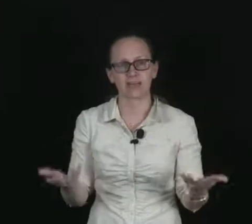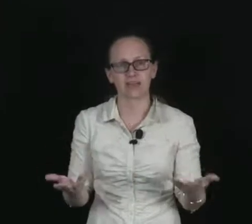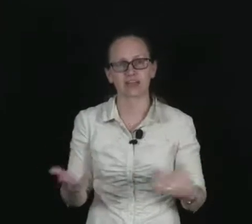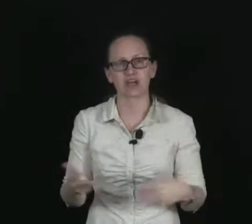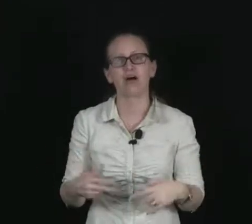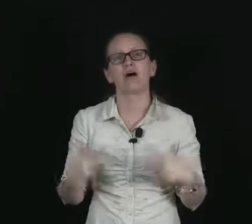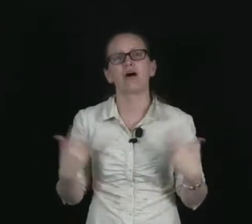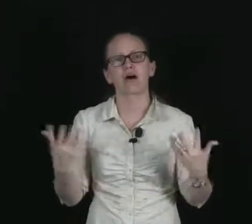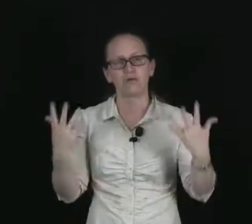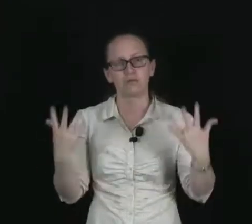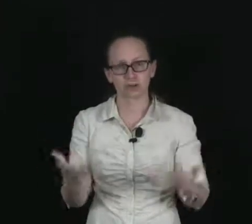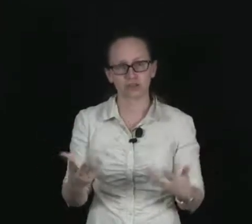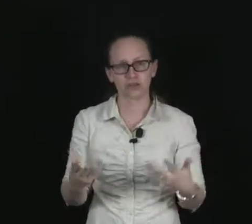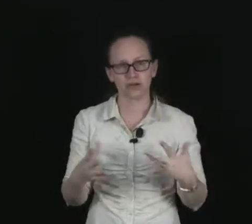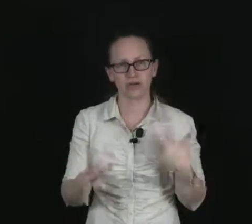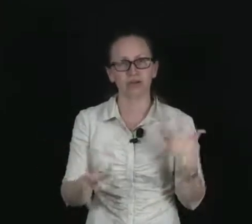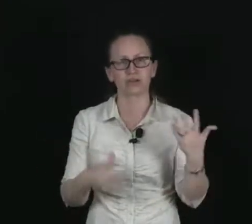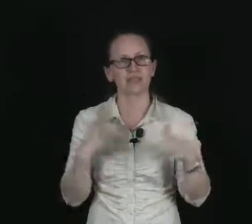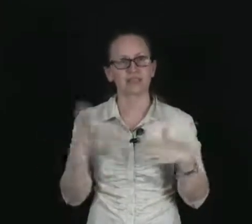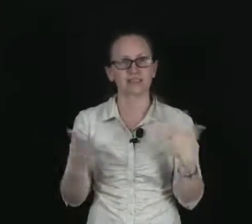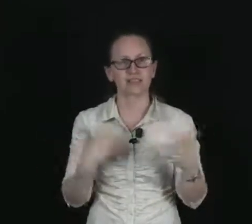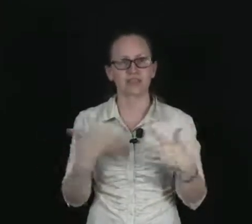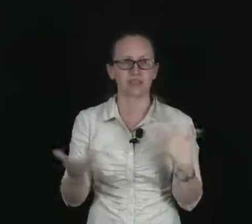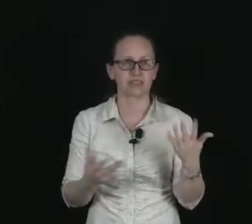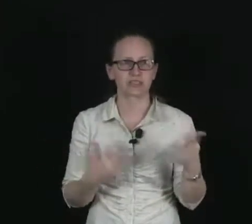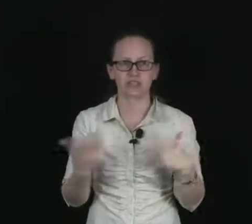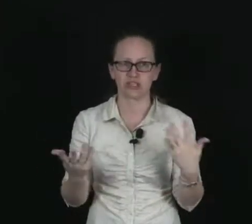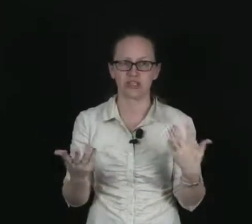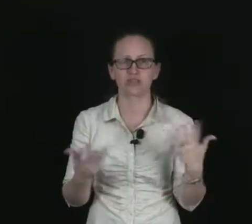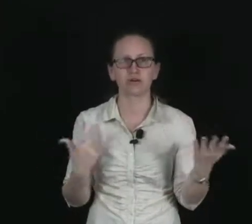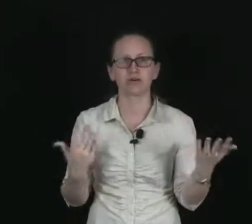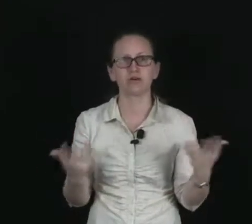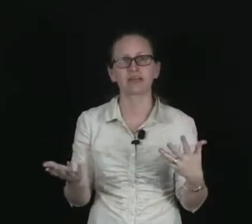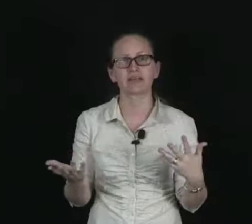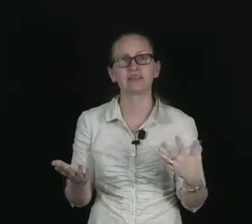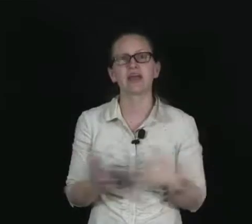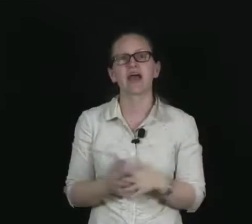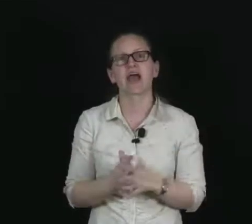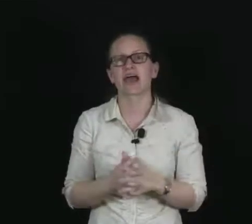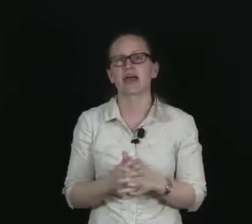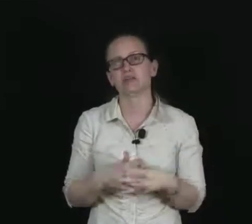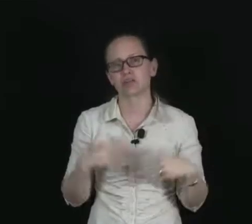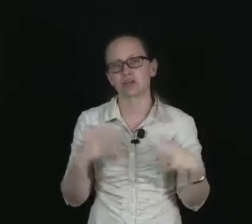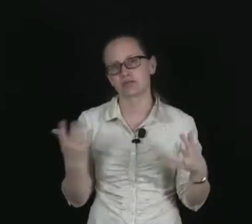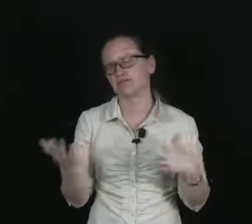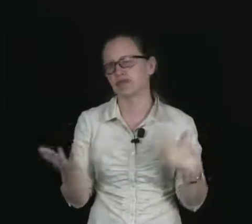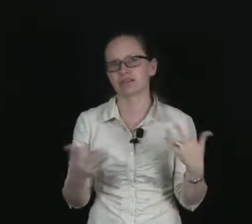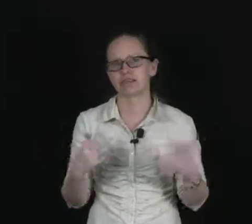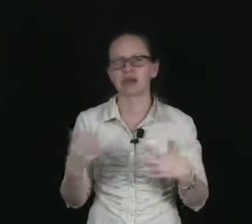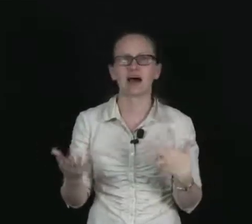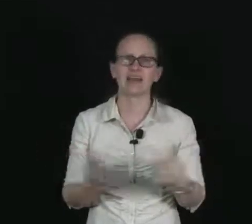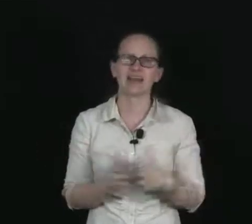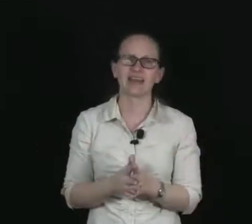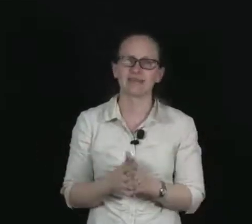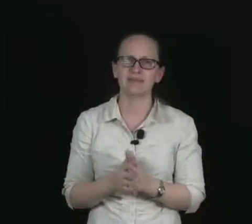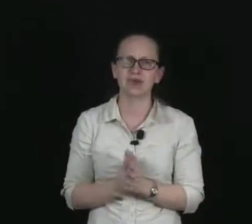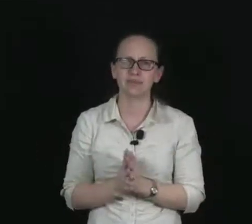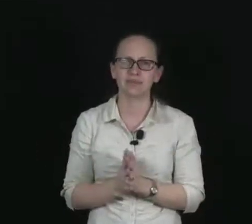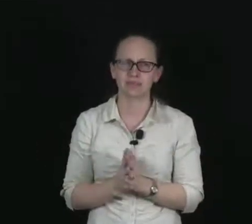picture of what's going on inside those tissues or organs. And so it can highlight any problems